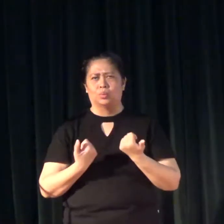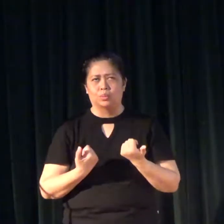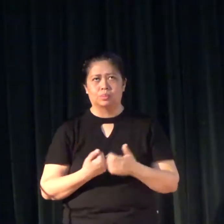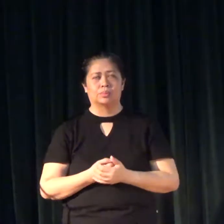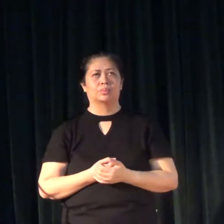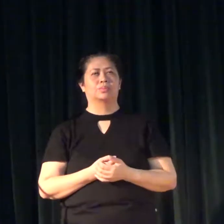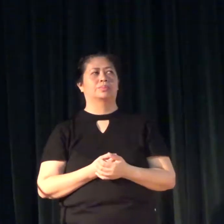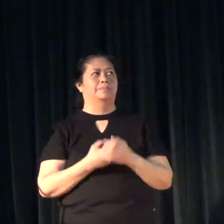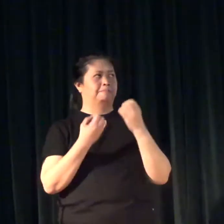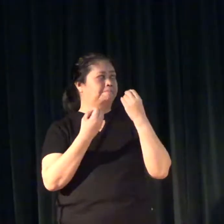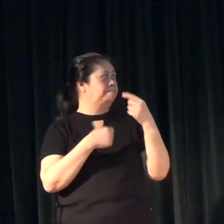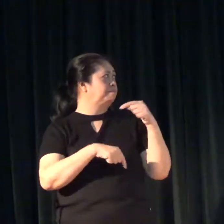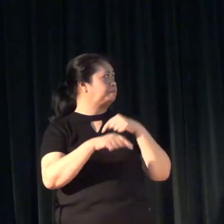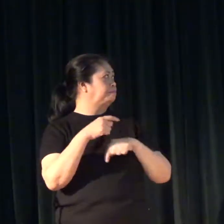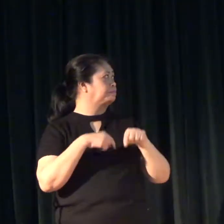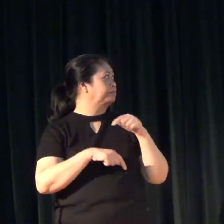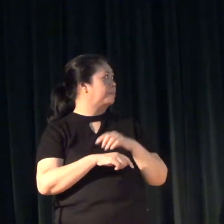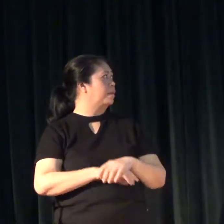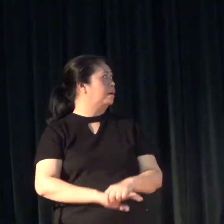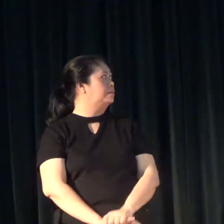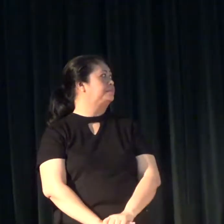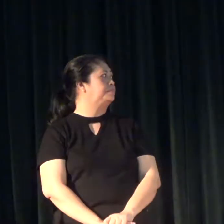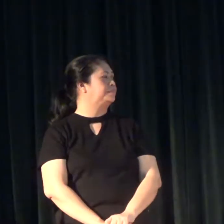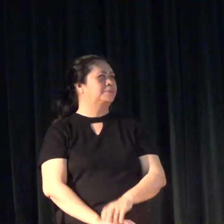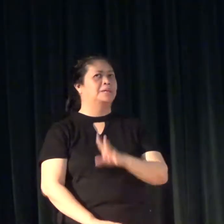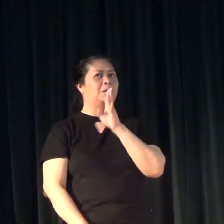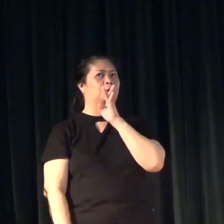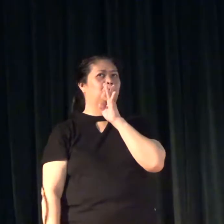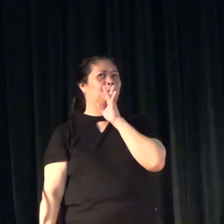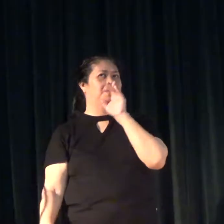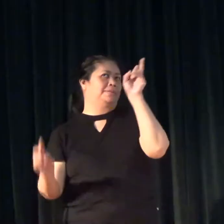So let me go back to the speech banana.